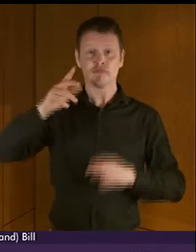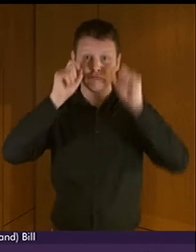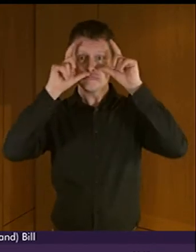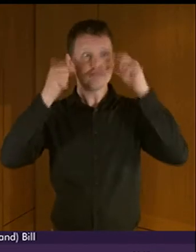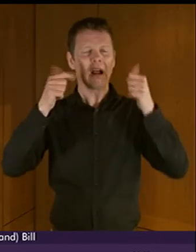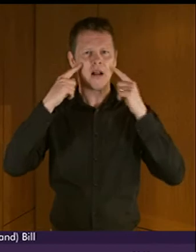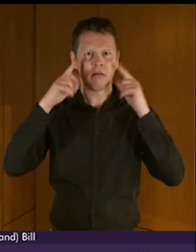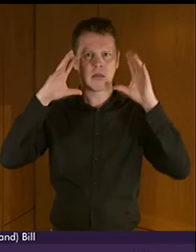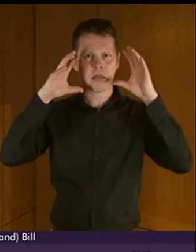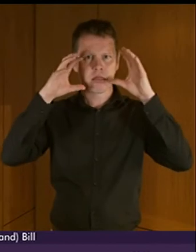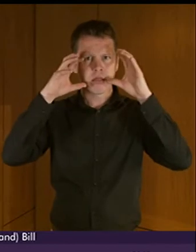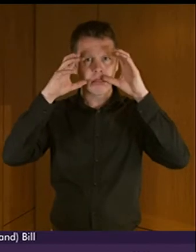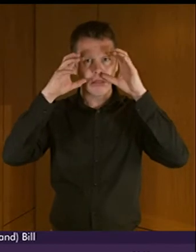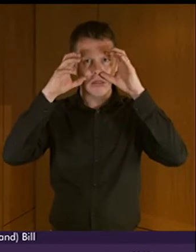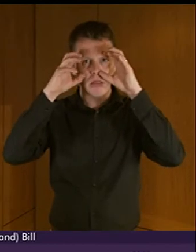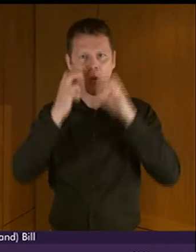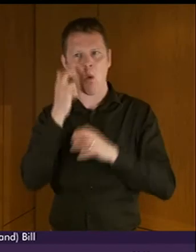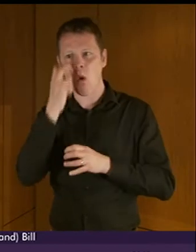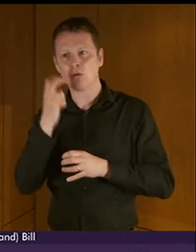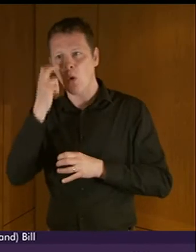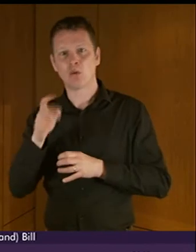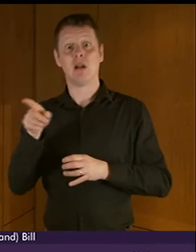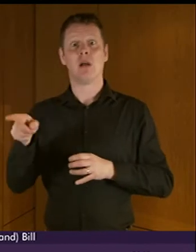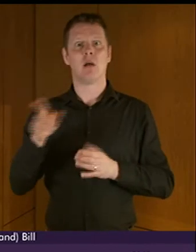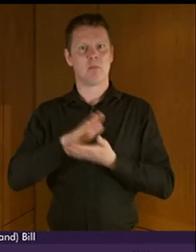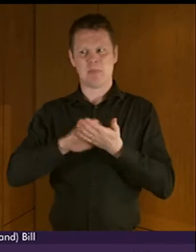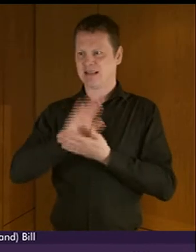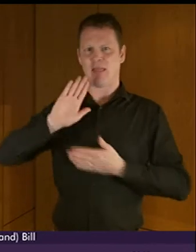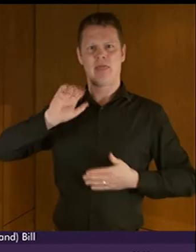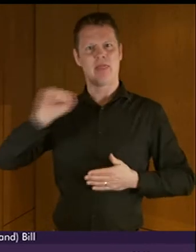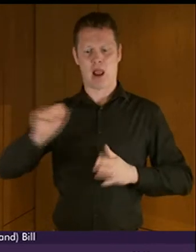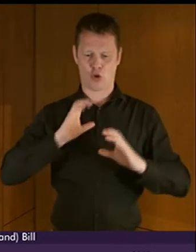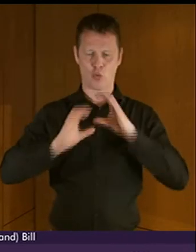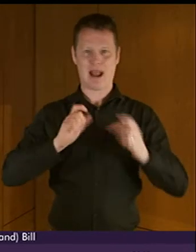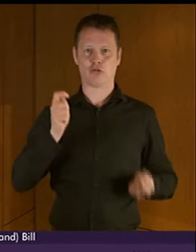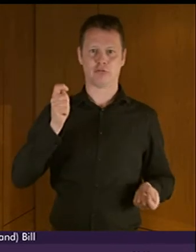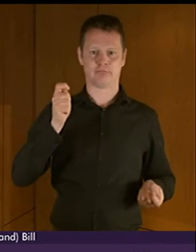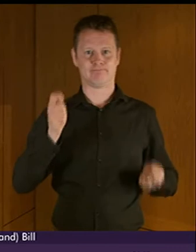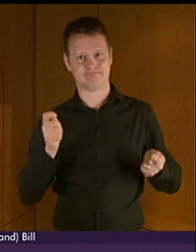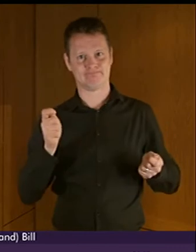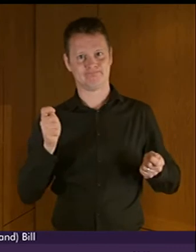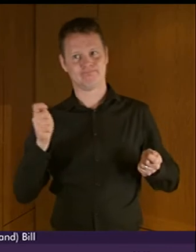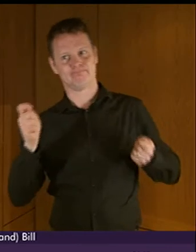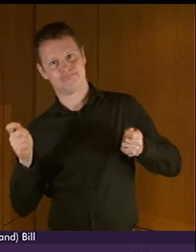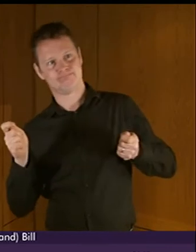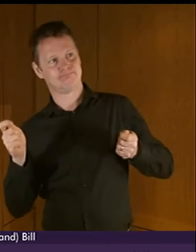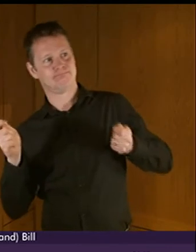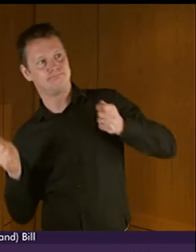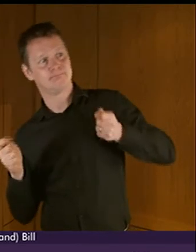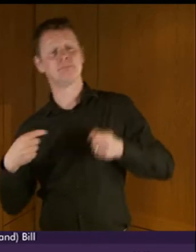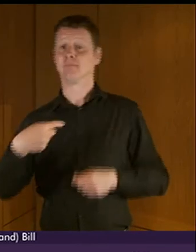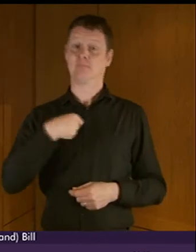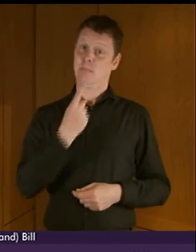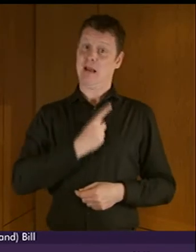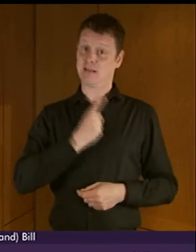to amend or adjust their BSL to using that different language I myself can use the deaf blind manual